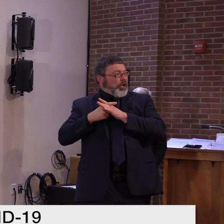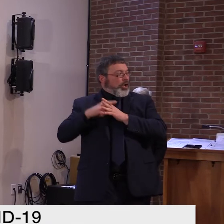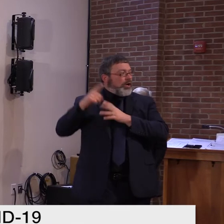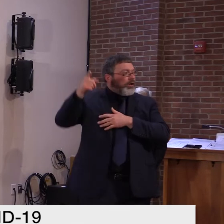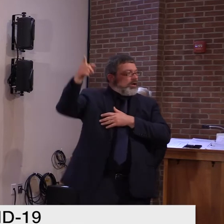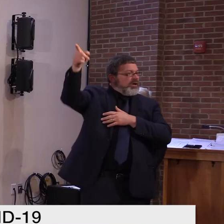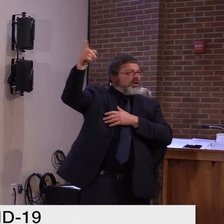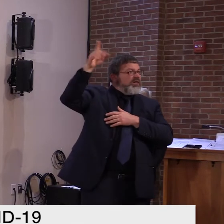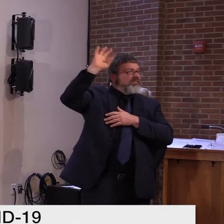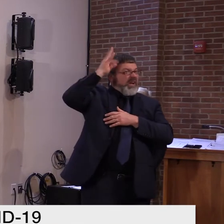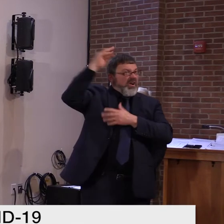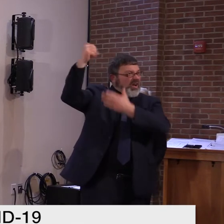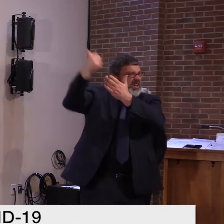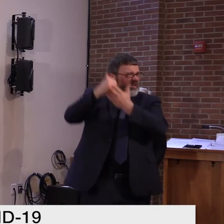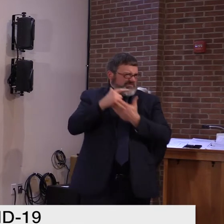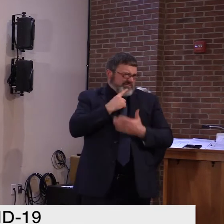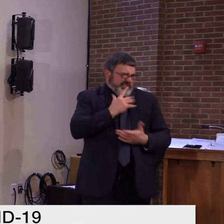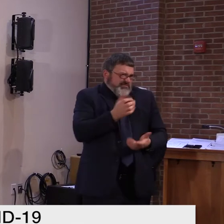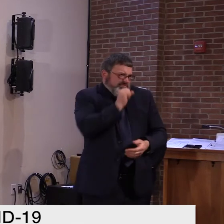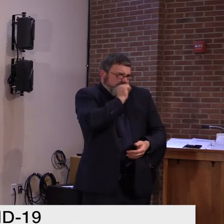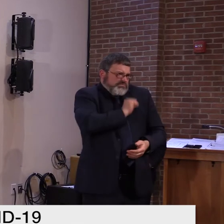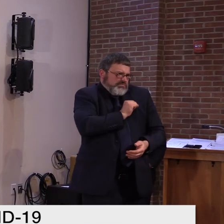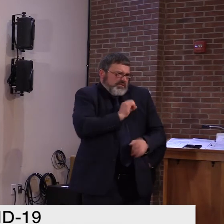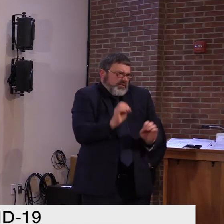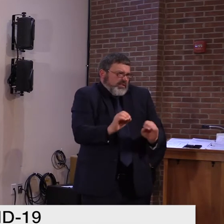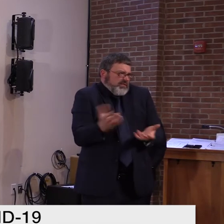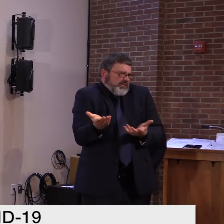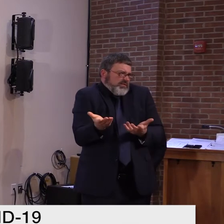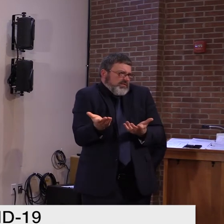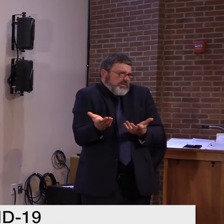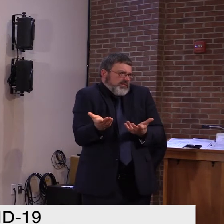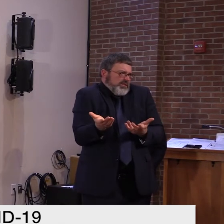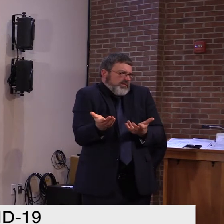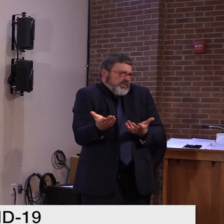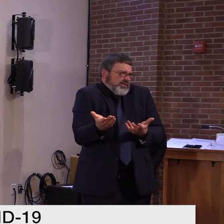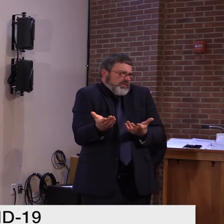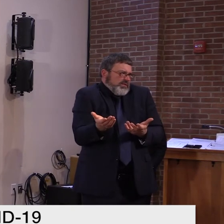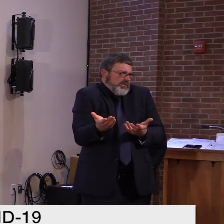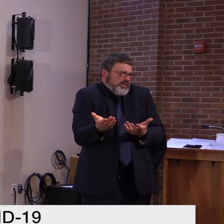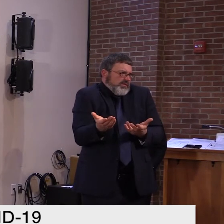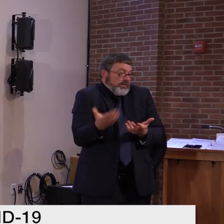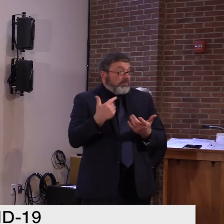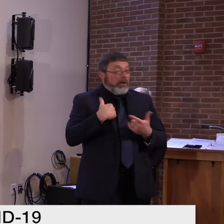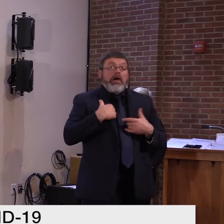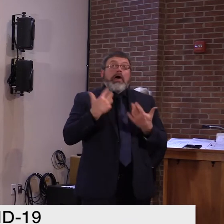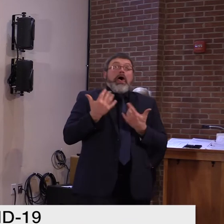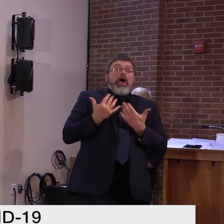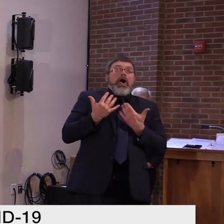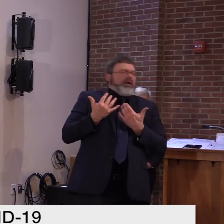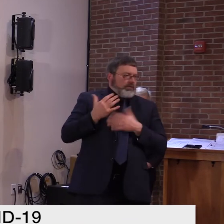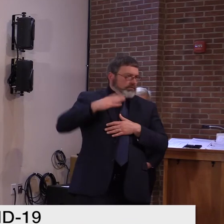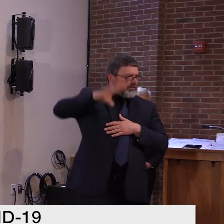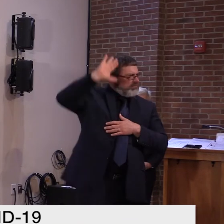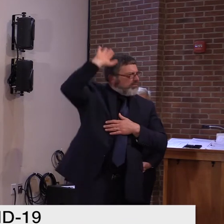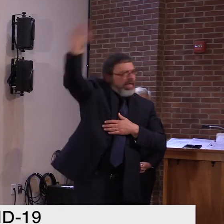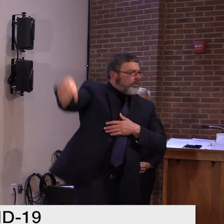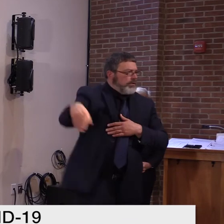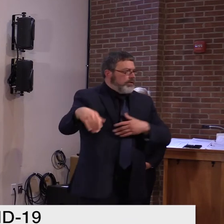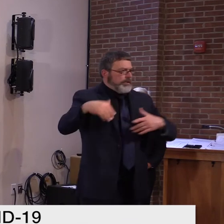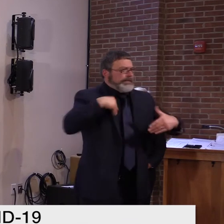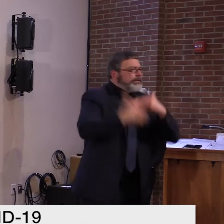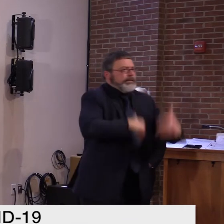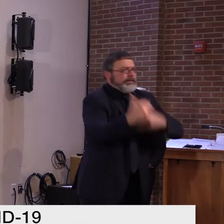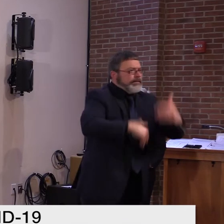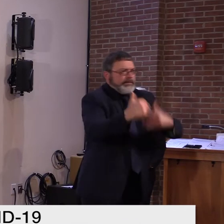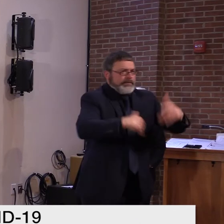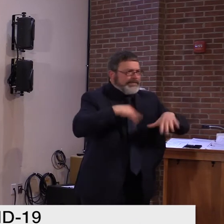way through this successfully. And we'll continue to to do that. Just just that and try and protect from honors. And that's